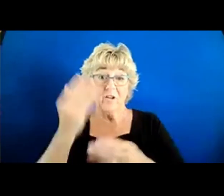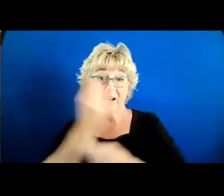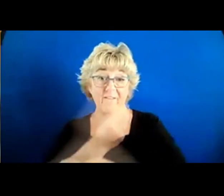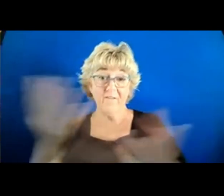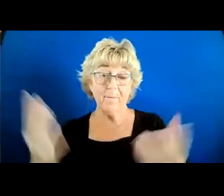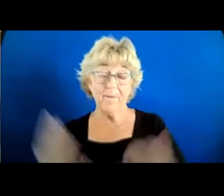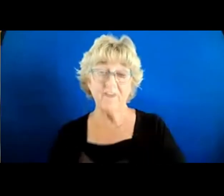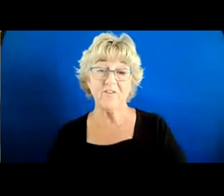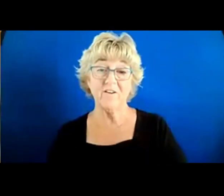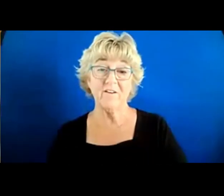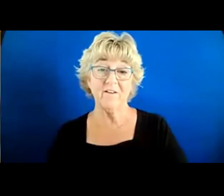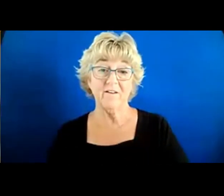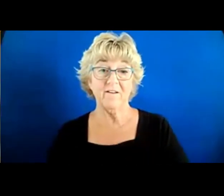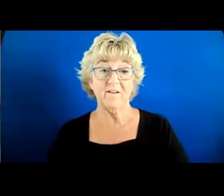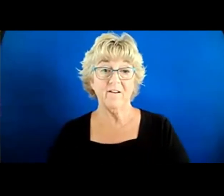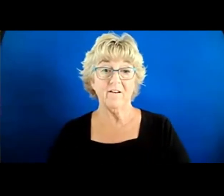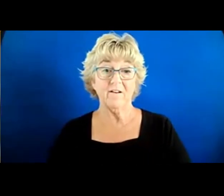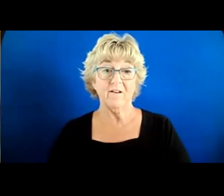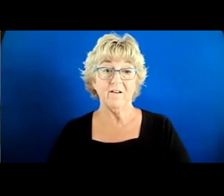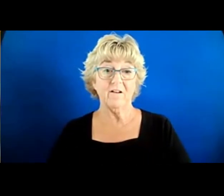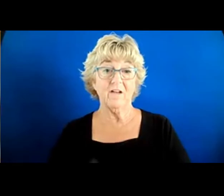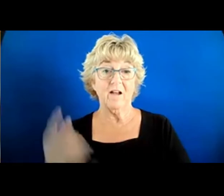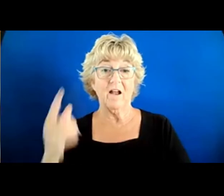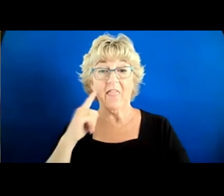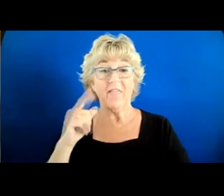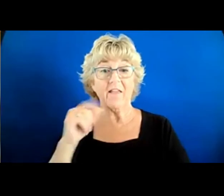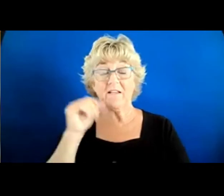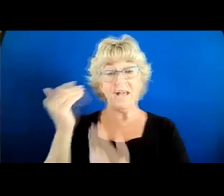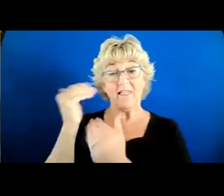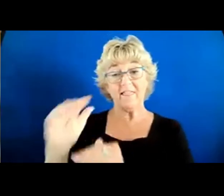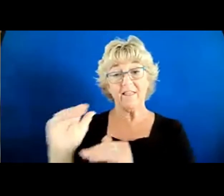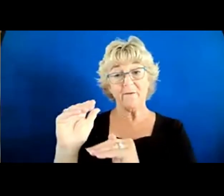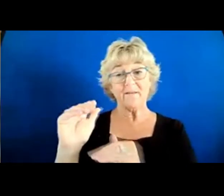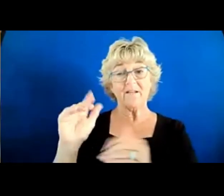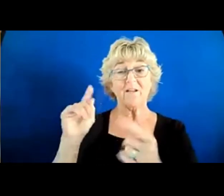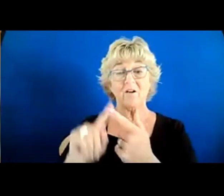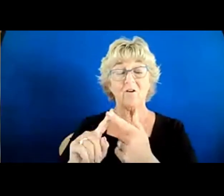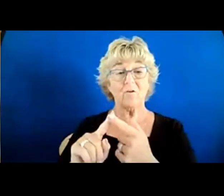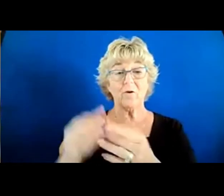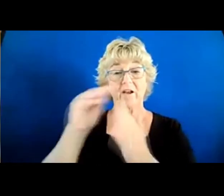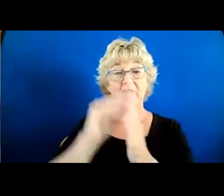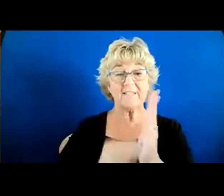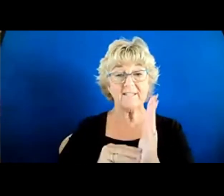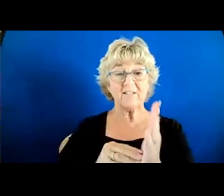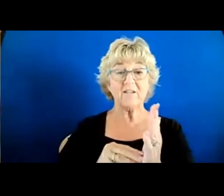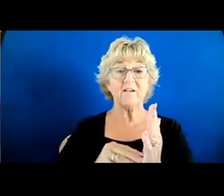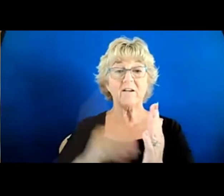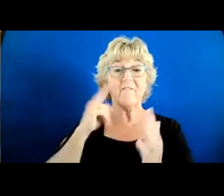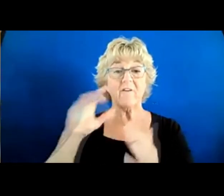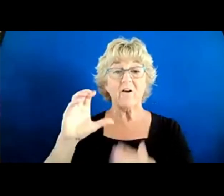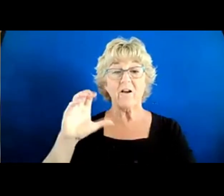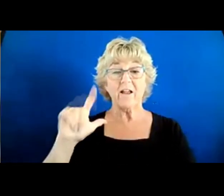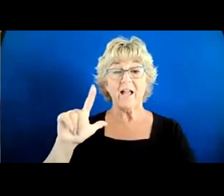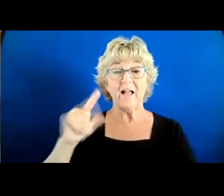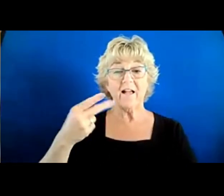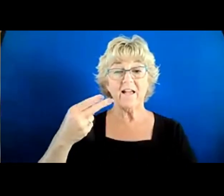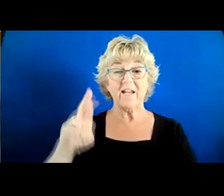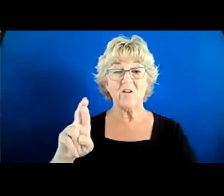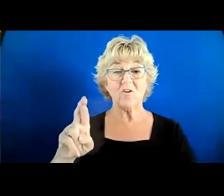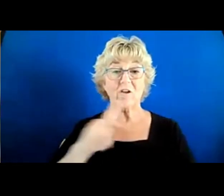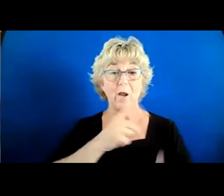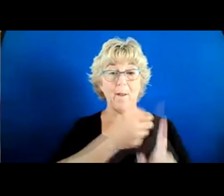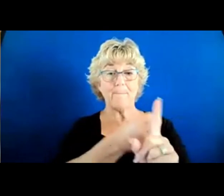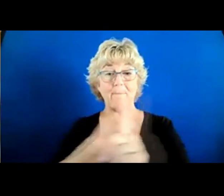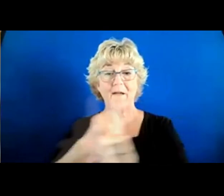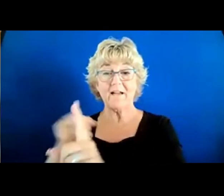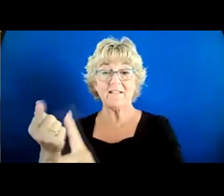And it isn't in any way, shape, or form, I think, limited to sharing information, filling out the survey for CalHR. I think it impacts pretty much